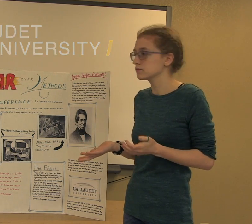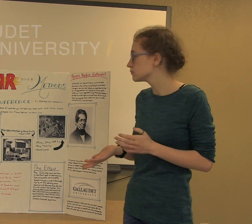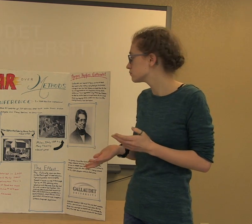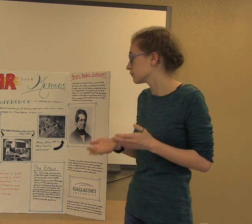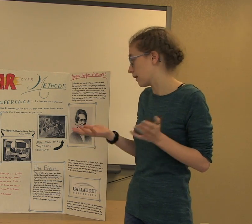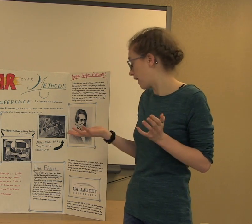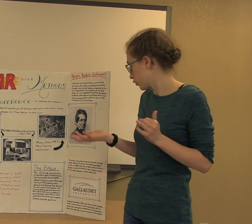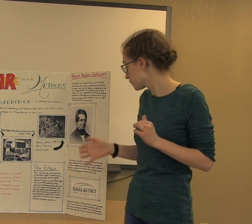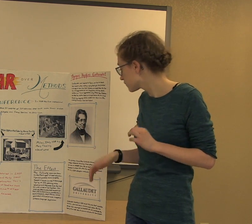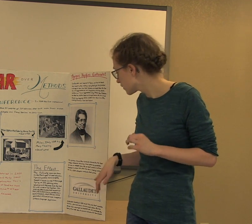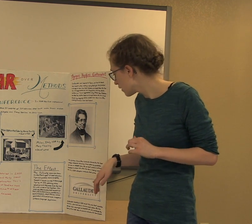ever,